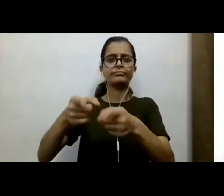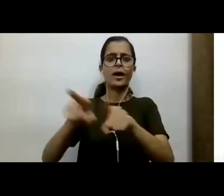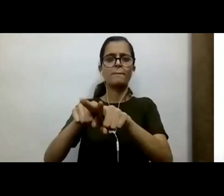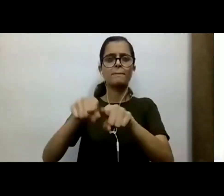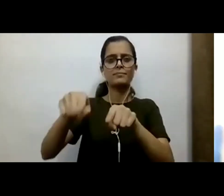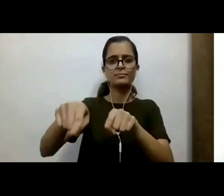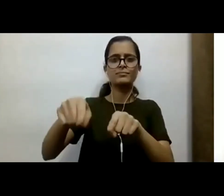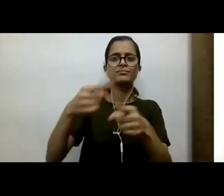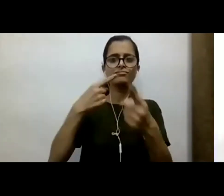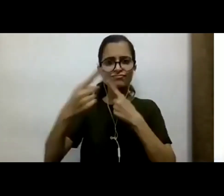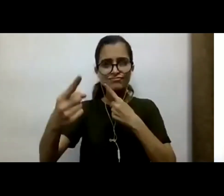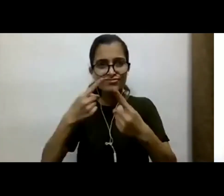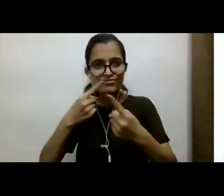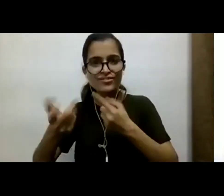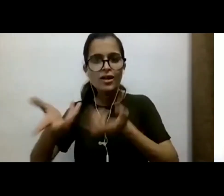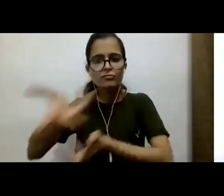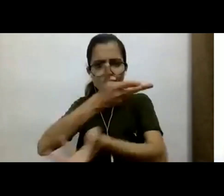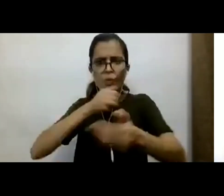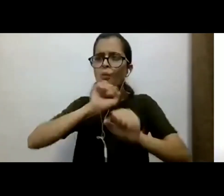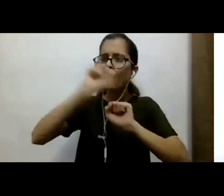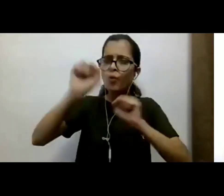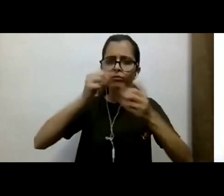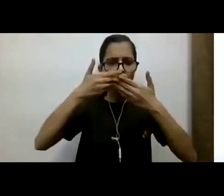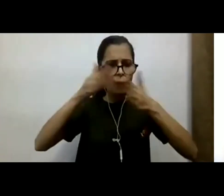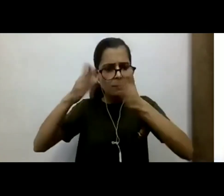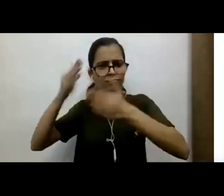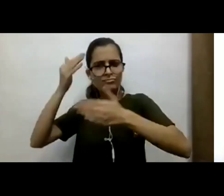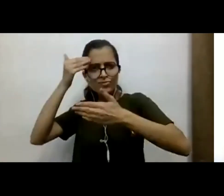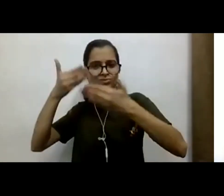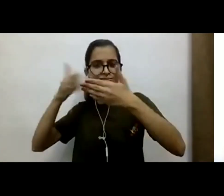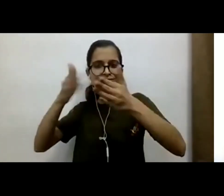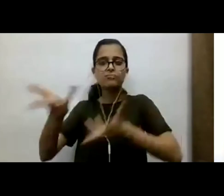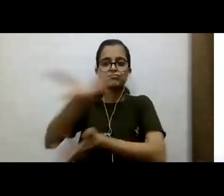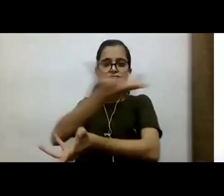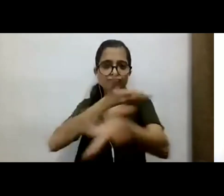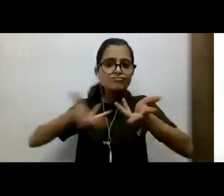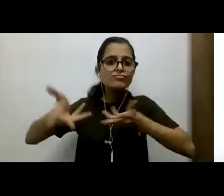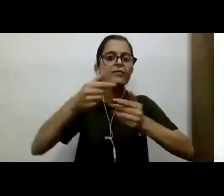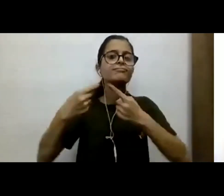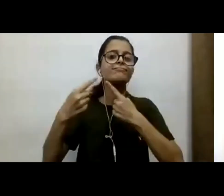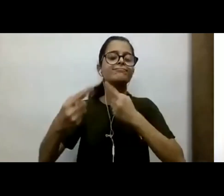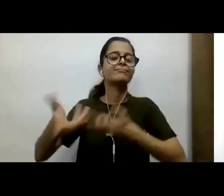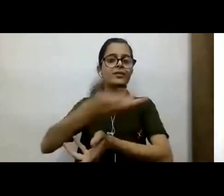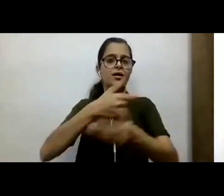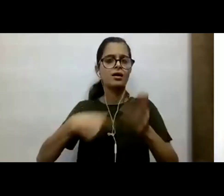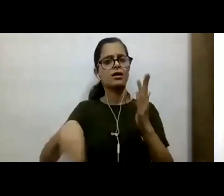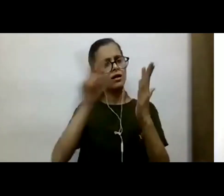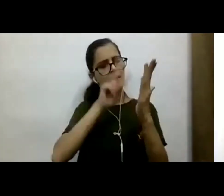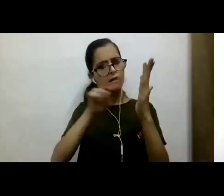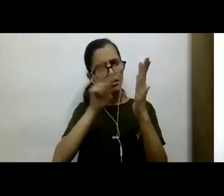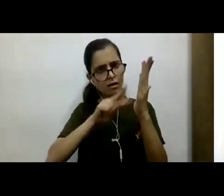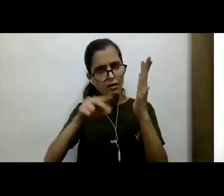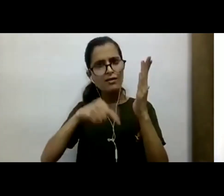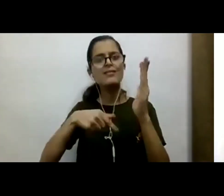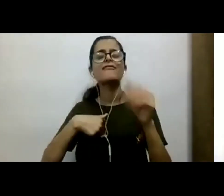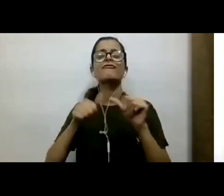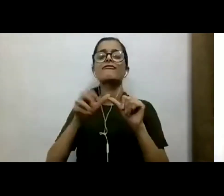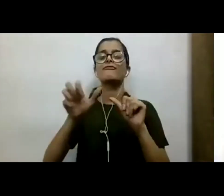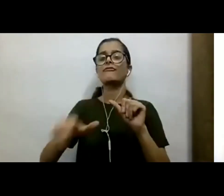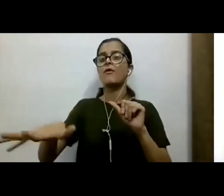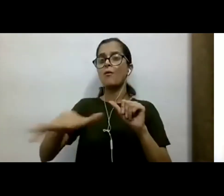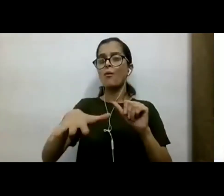that we needed to do is to open our hearts and minds and say, let's get together. Coming from reading, an area which we found,